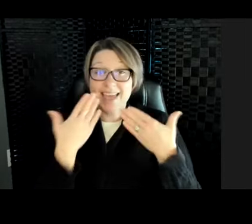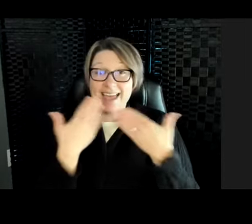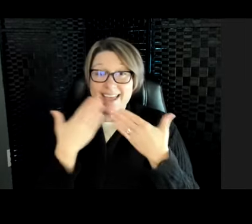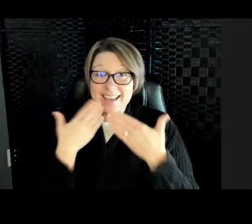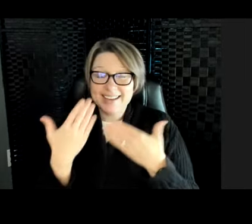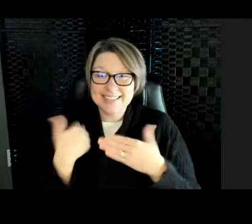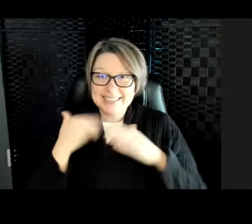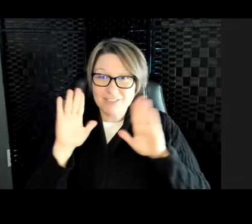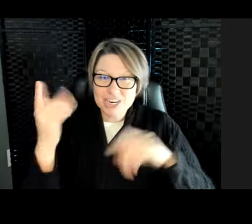day.